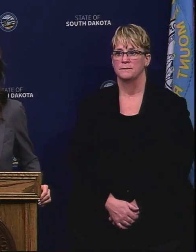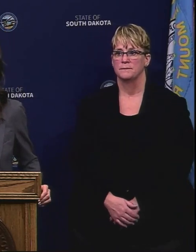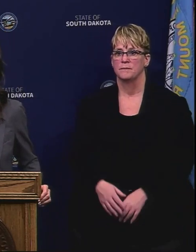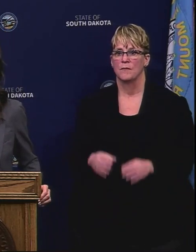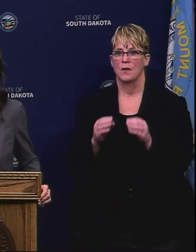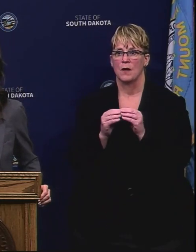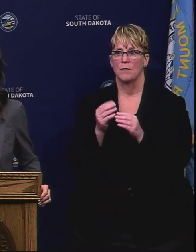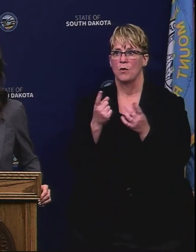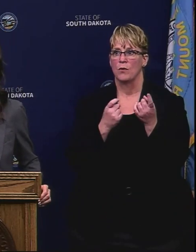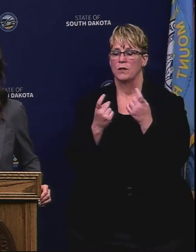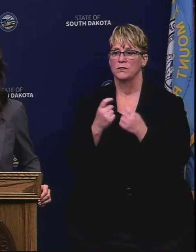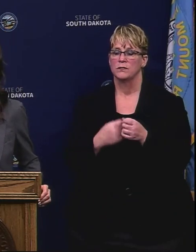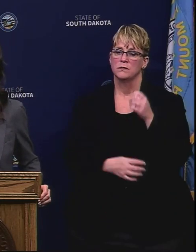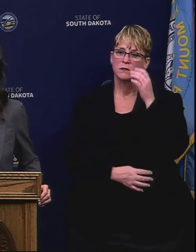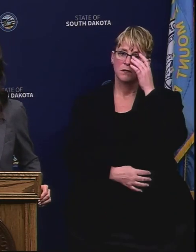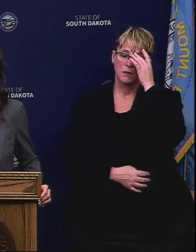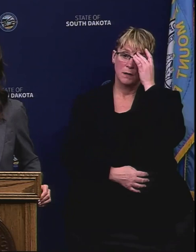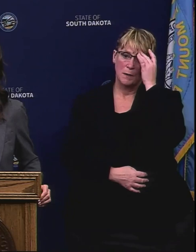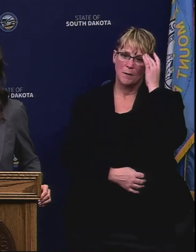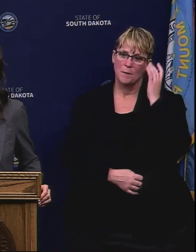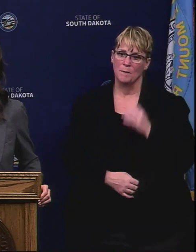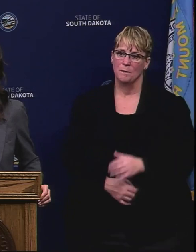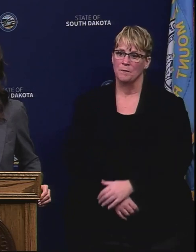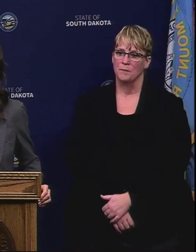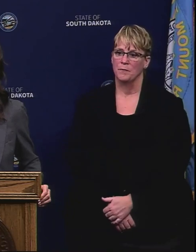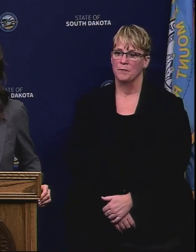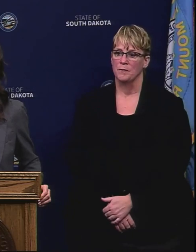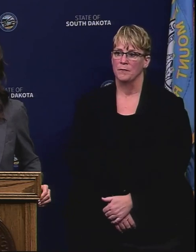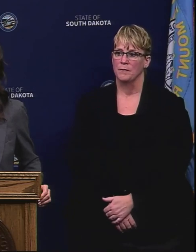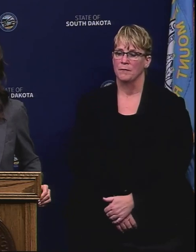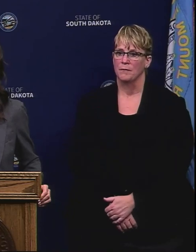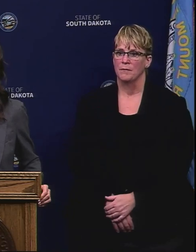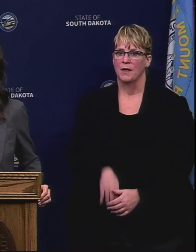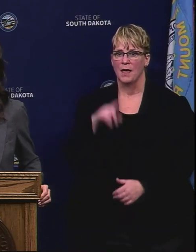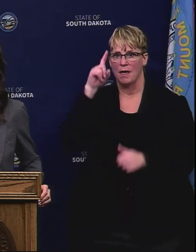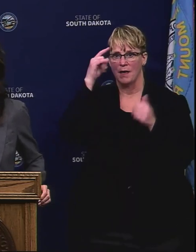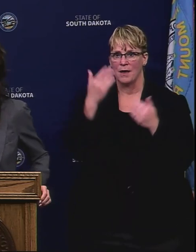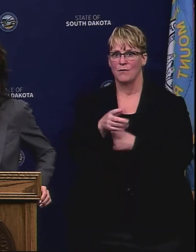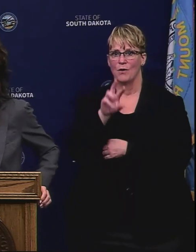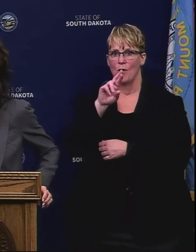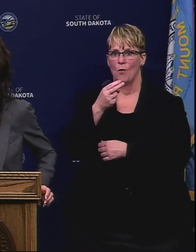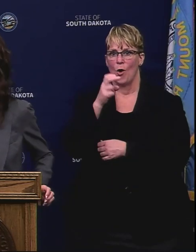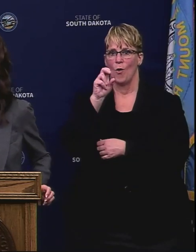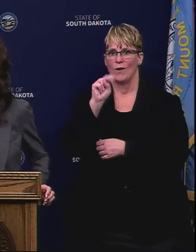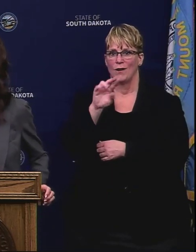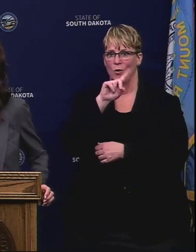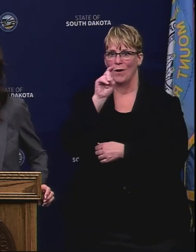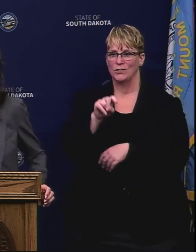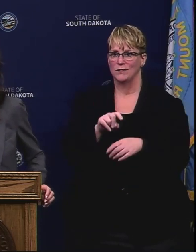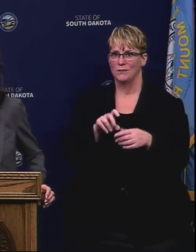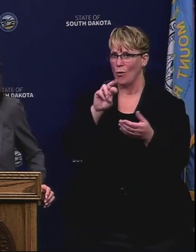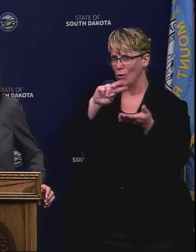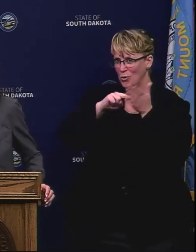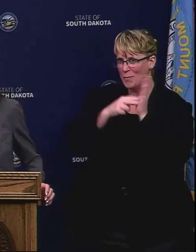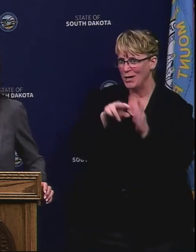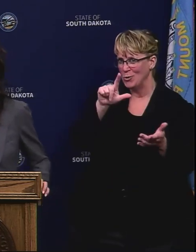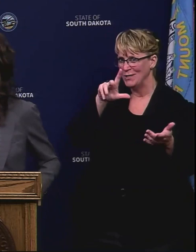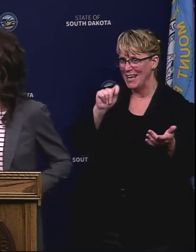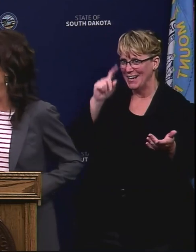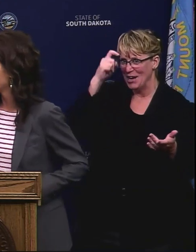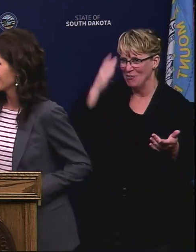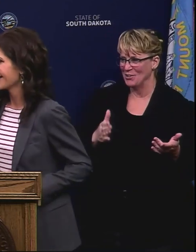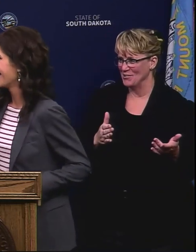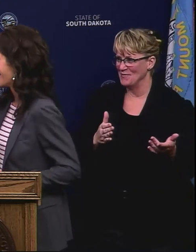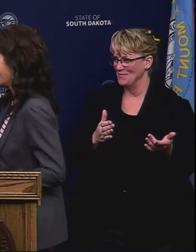This is that that NDPB again could ask Governor Roden a question. Sure. Or Lieutenant Governor Roden.